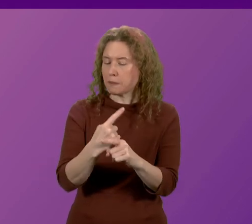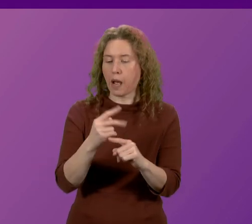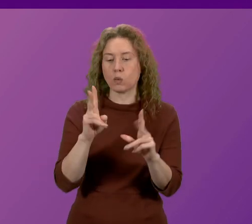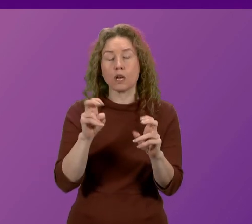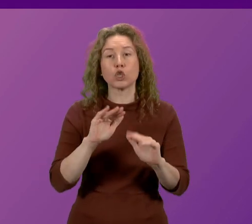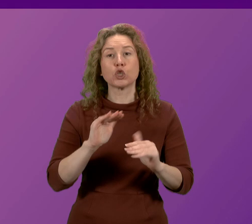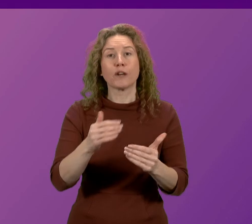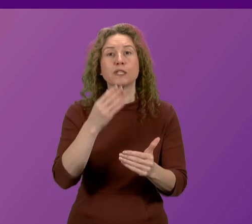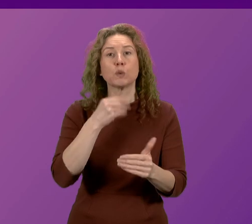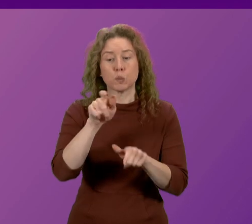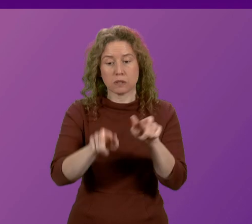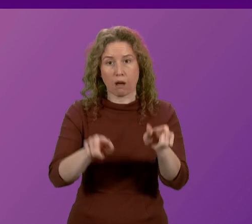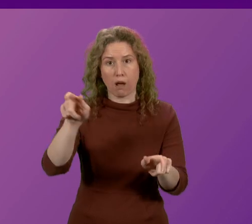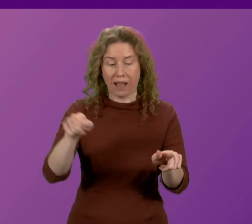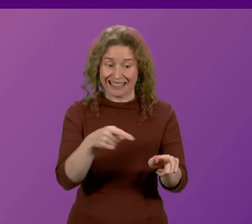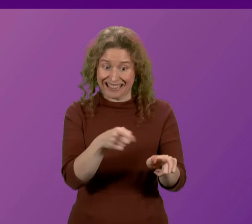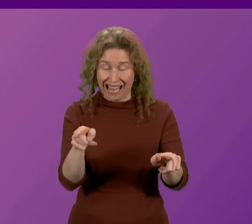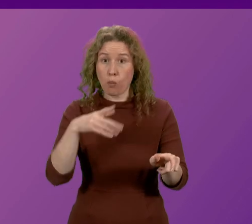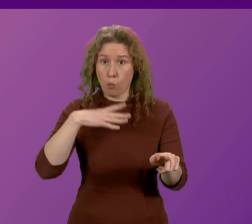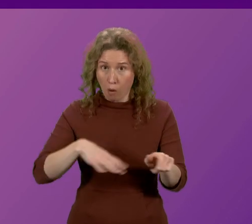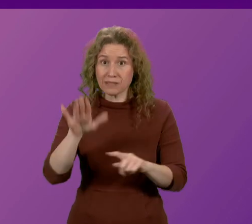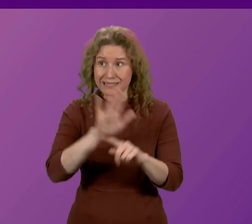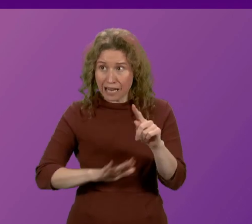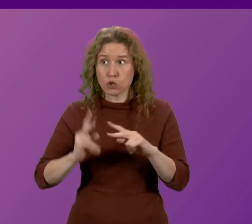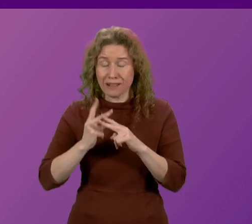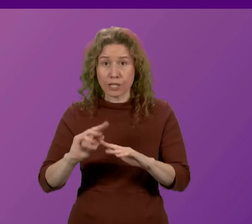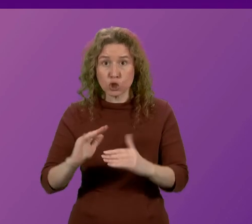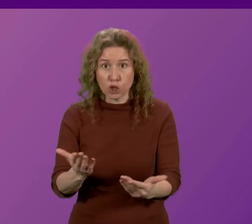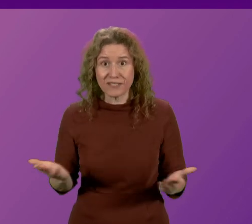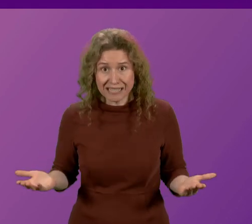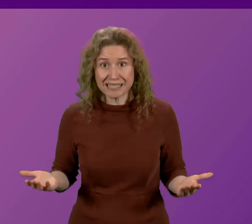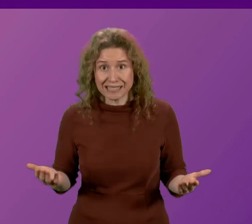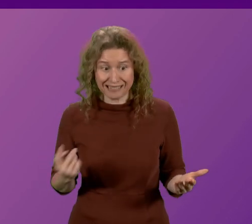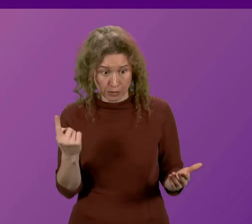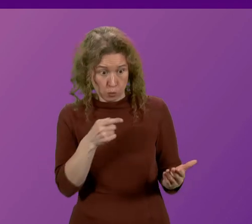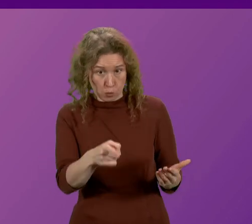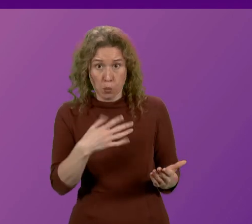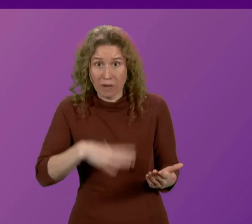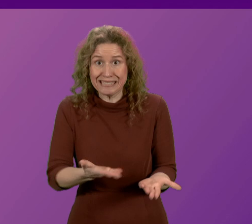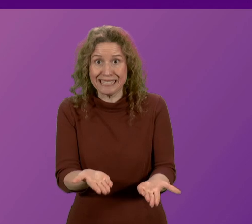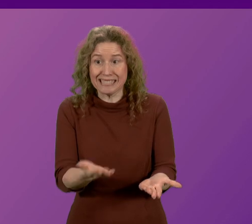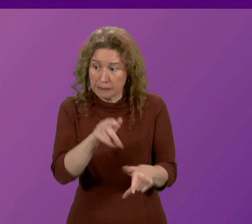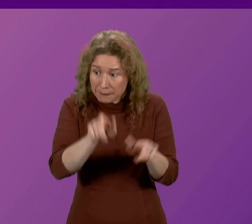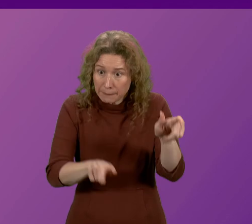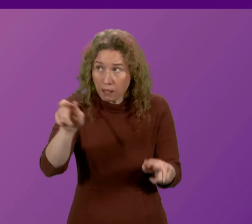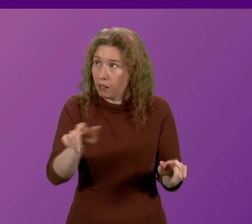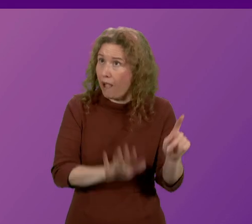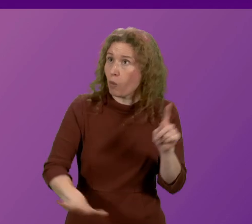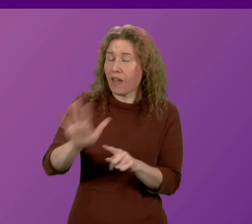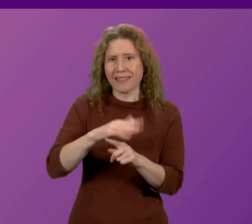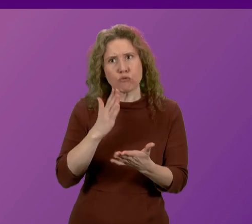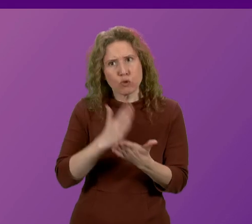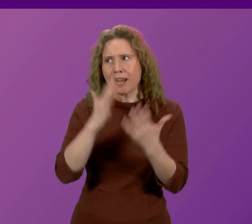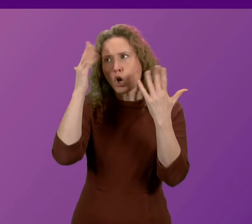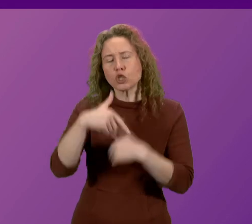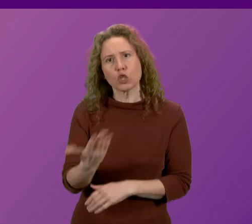users. Because service users want a national care service. That's who wants a national care service. Because they are deeply concerned by